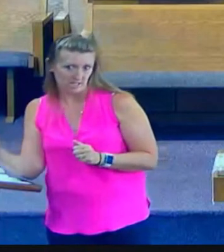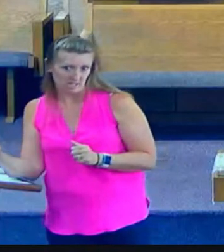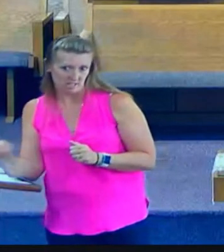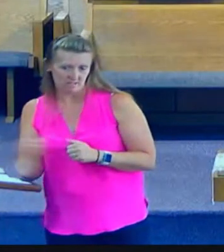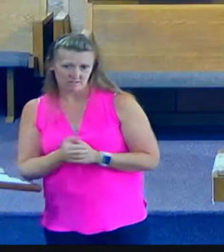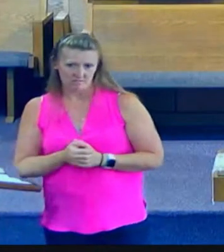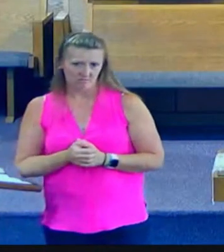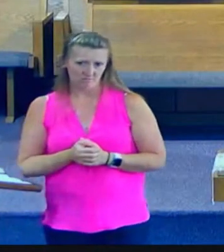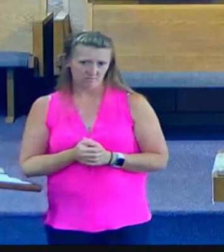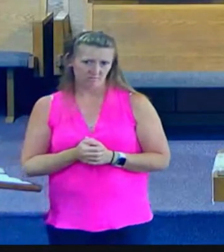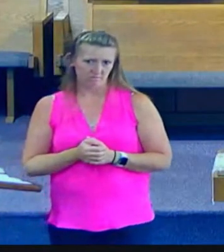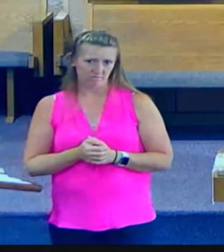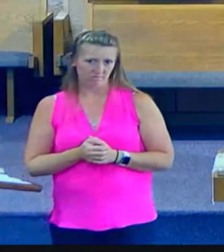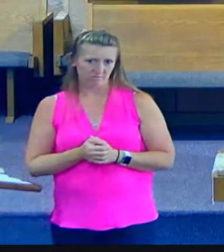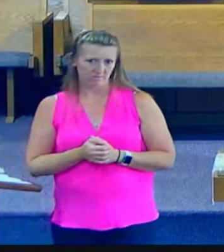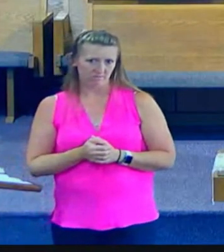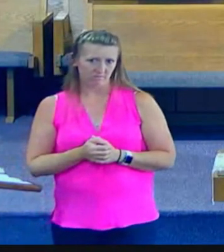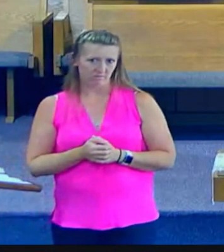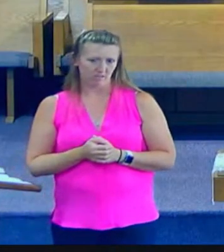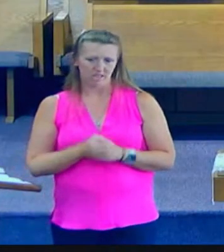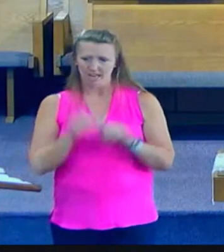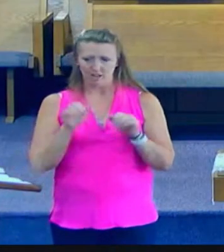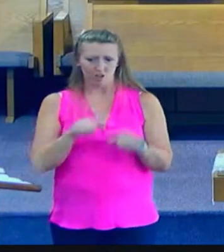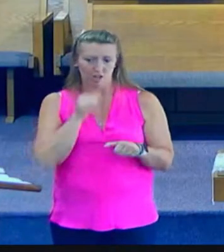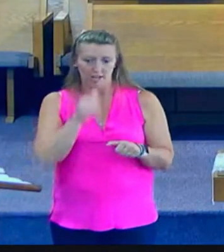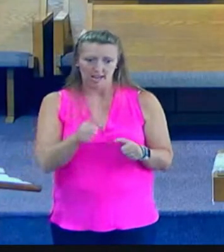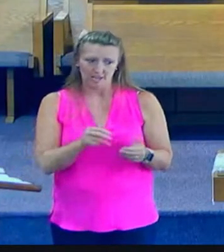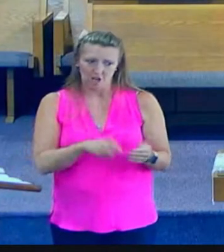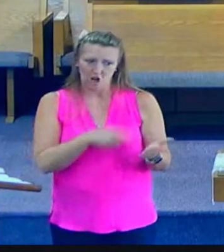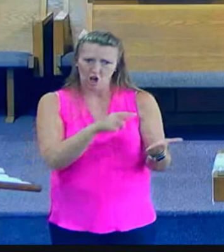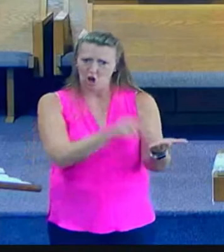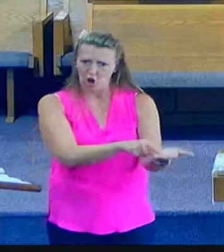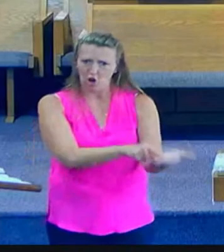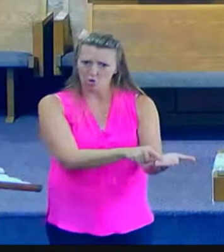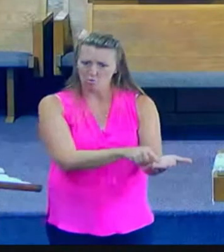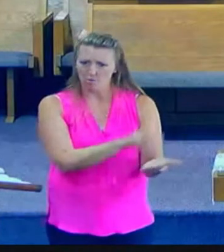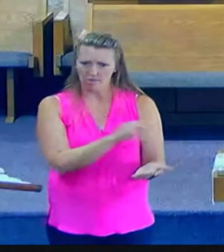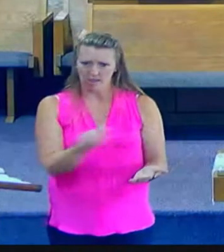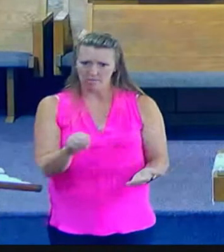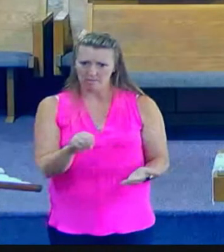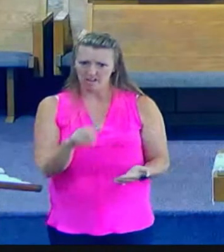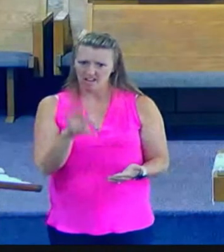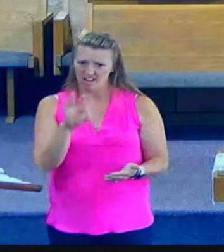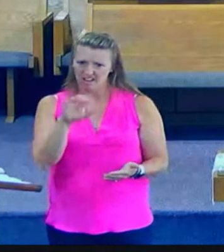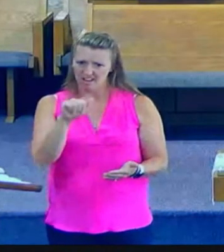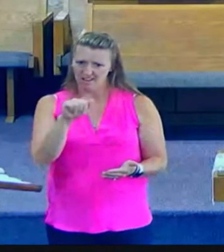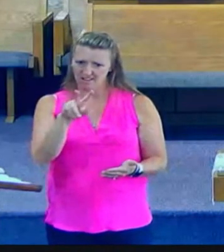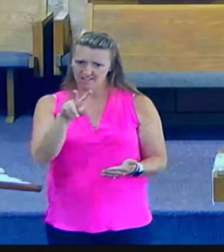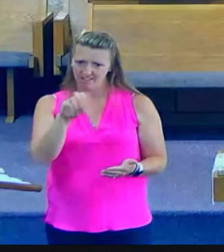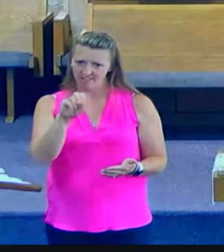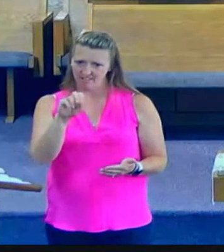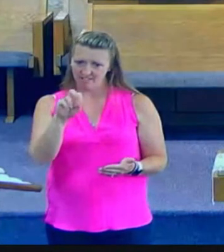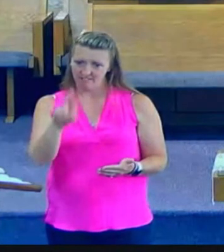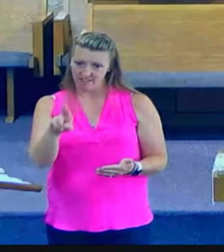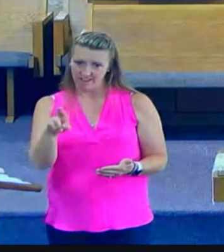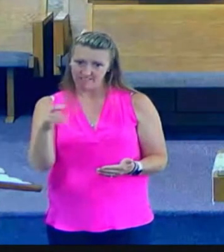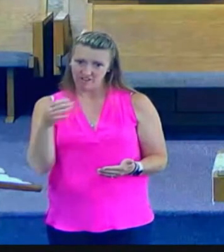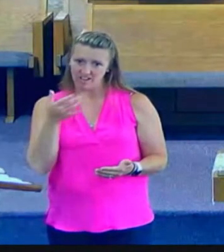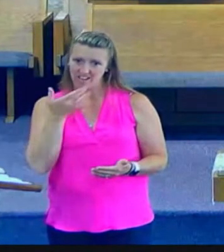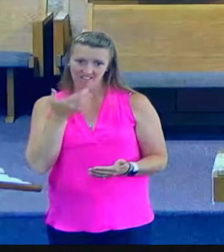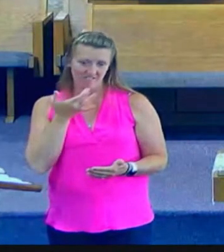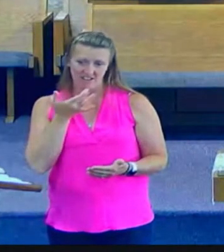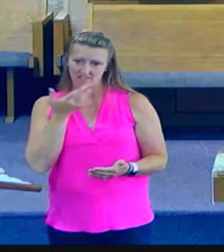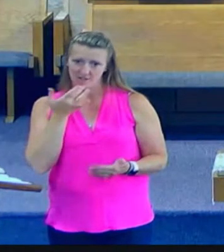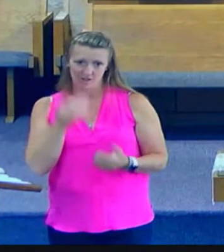that wouldn't be tolerated at all but here we find the Lord of glory asking for a drink of